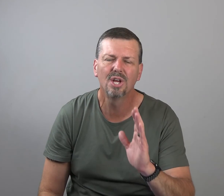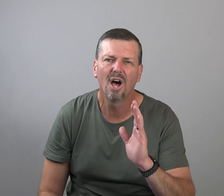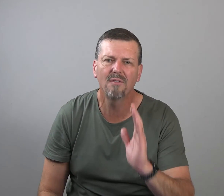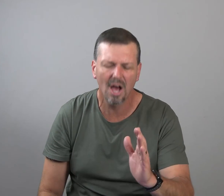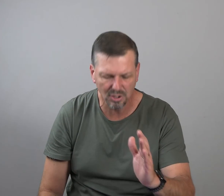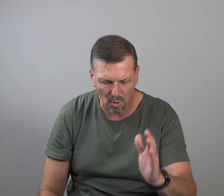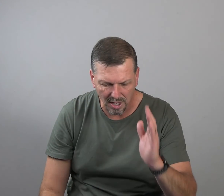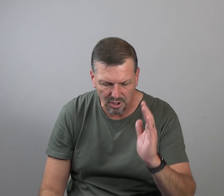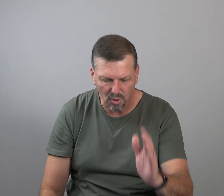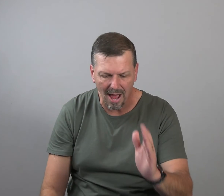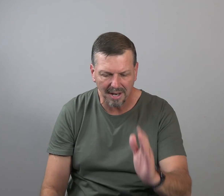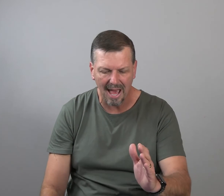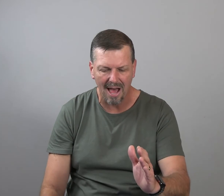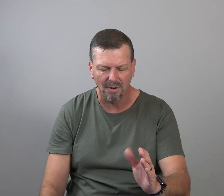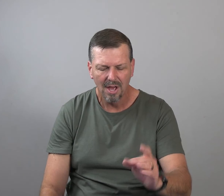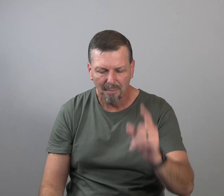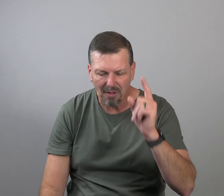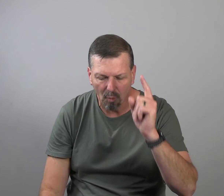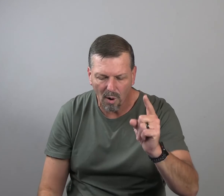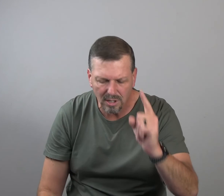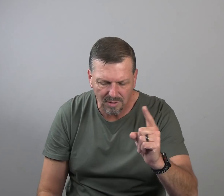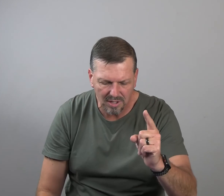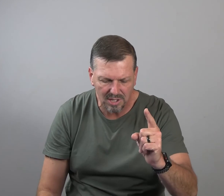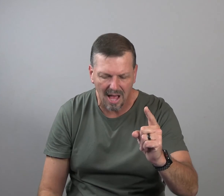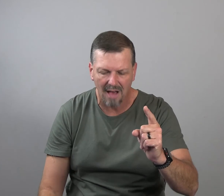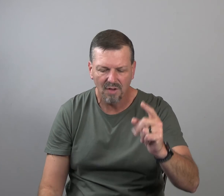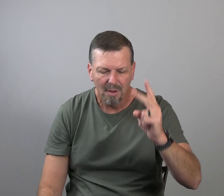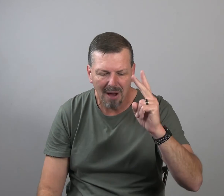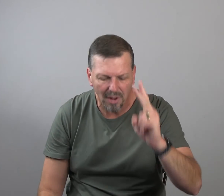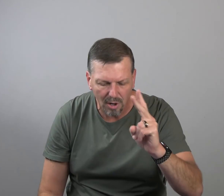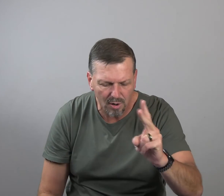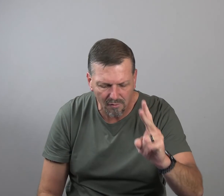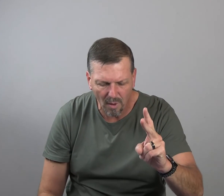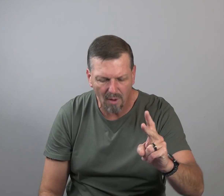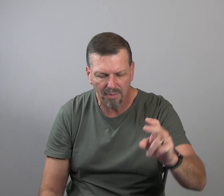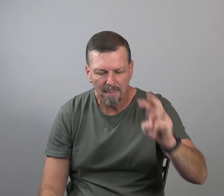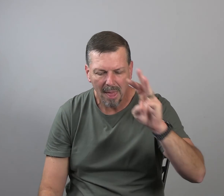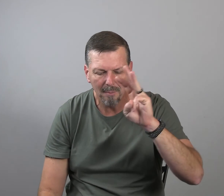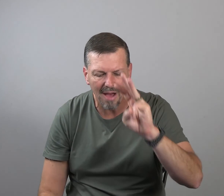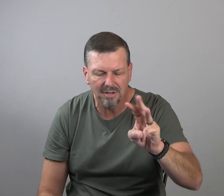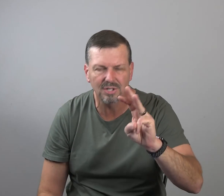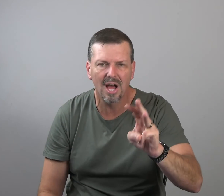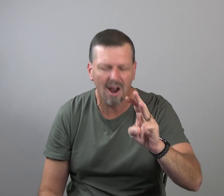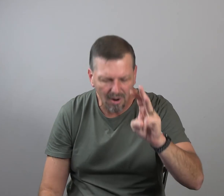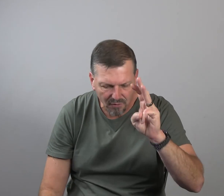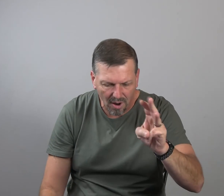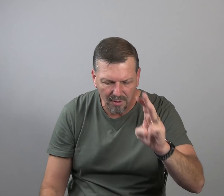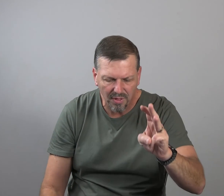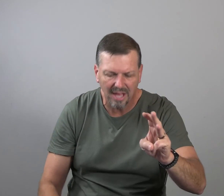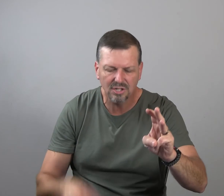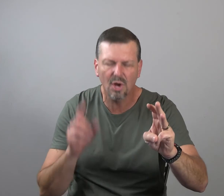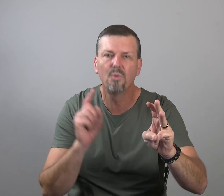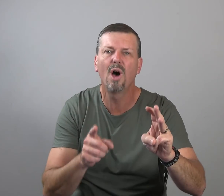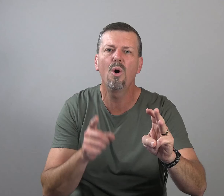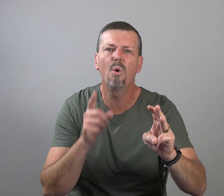of God's word is crowded out by the worries of this life, by the lure of wealth and by the desire for other things. So no